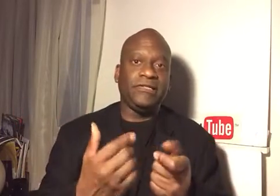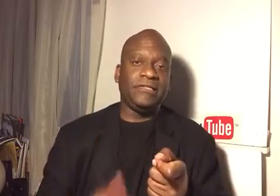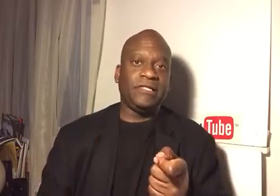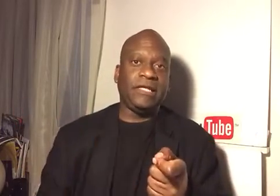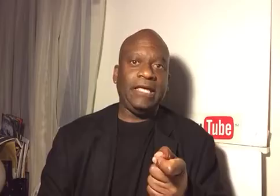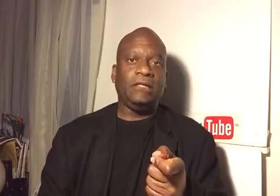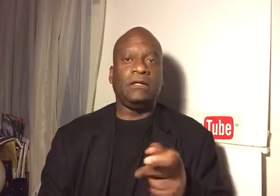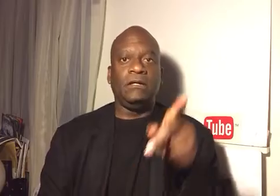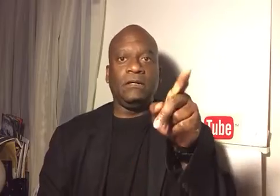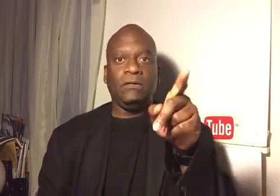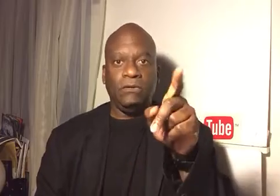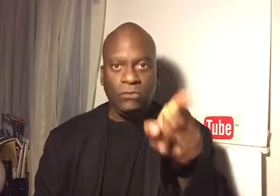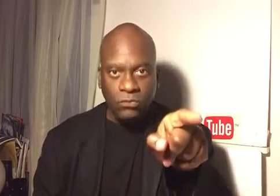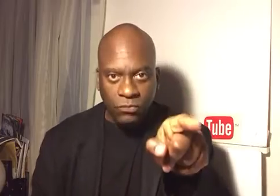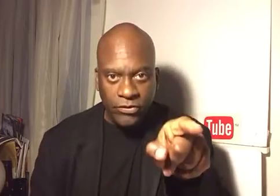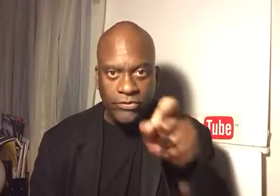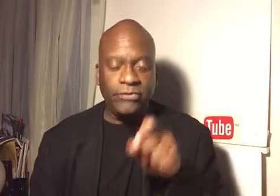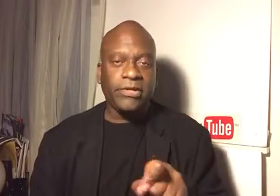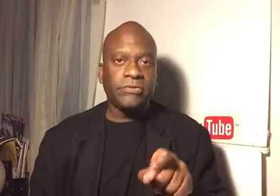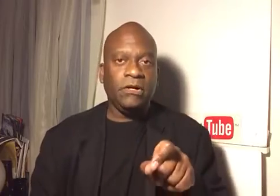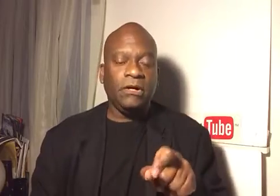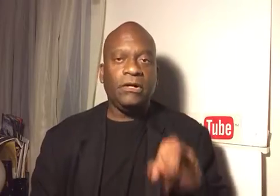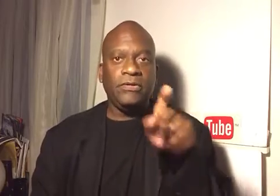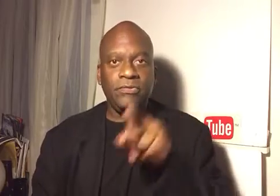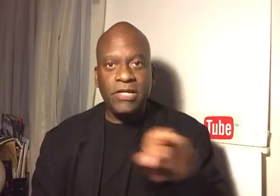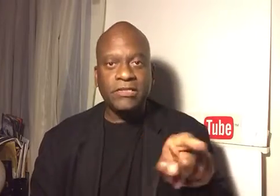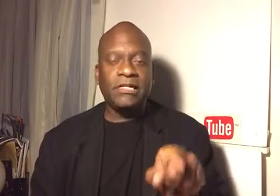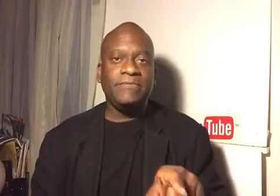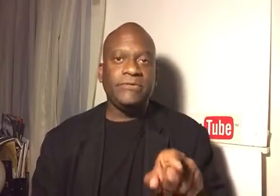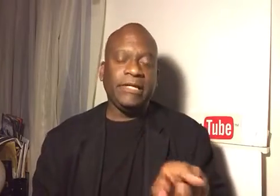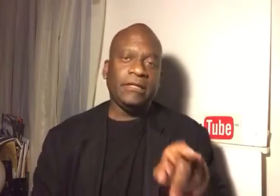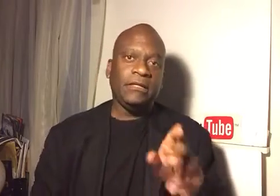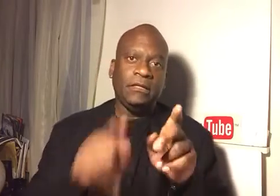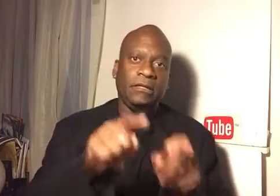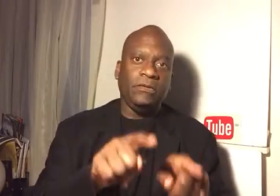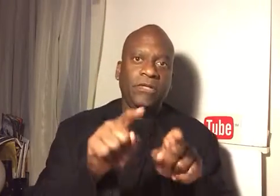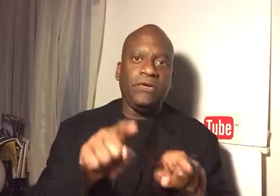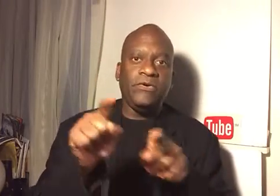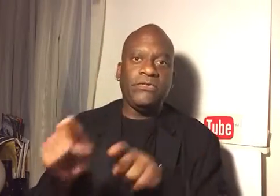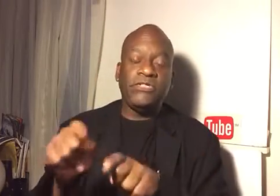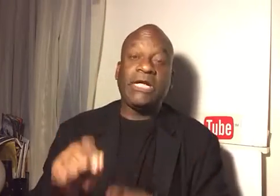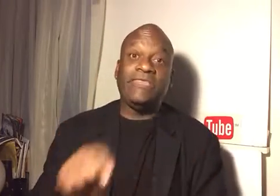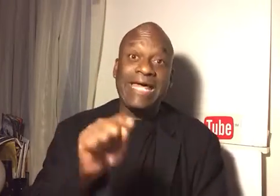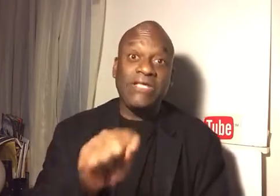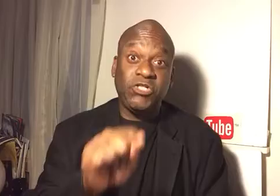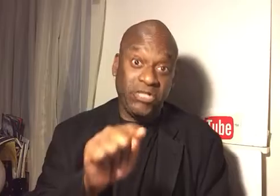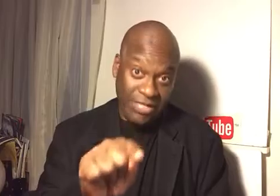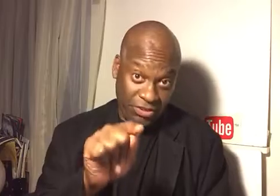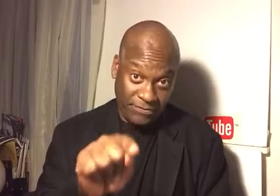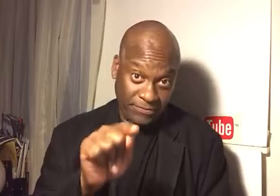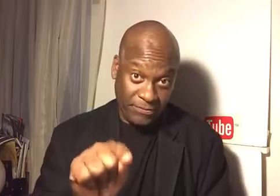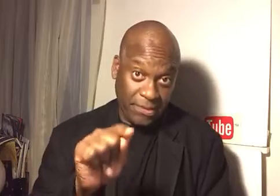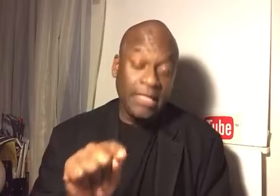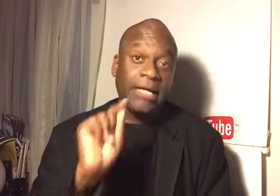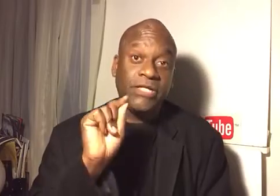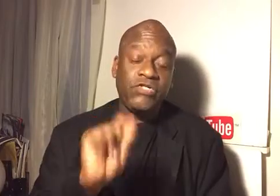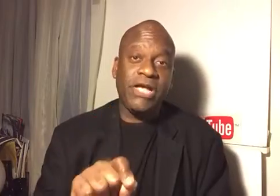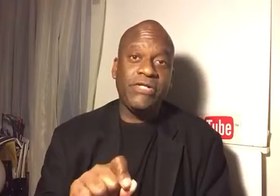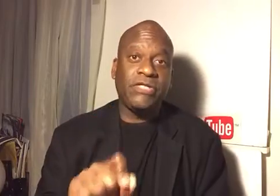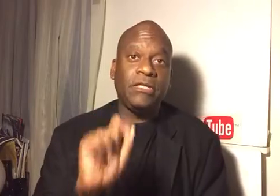in saying, hey, look, what you're doing is wrong. You need to stop doing it. We need to hold you in check. That is changing. And it's changing